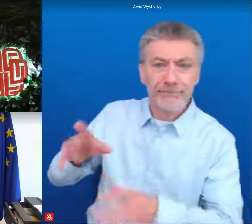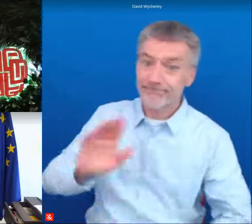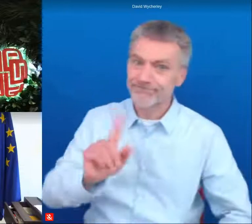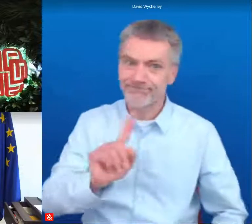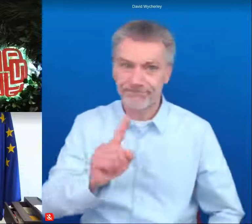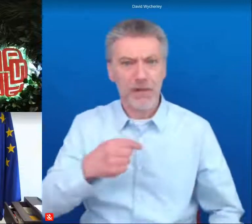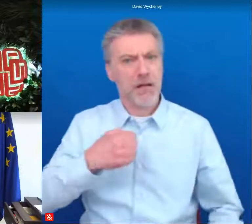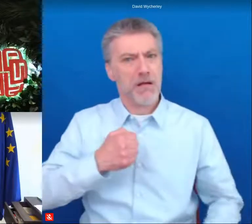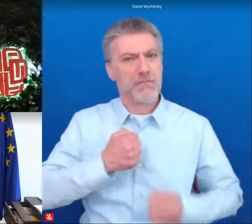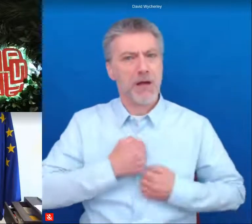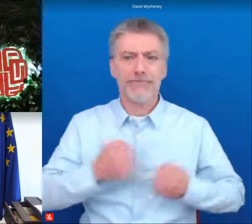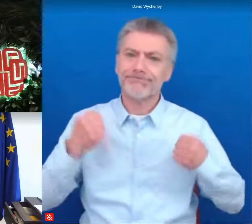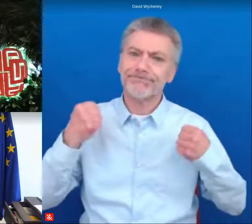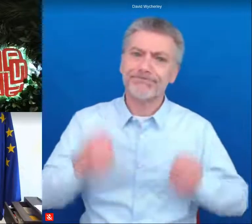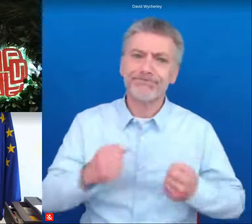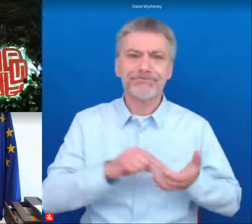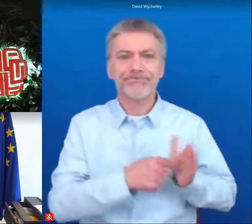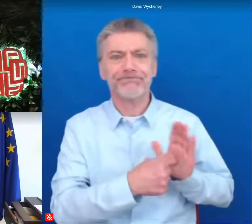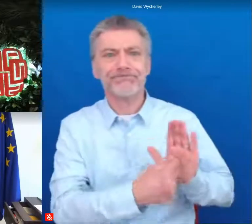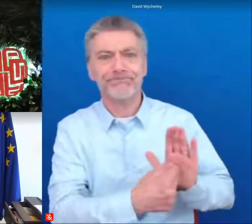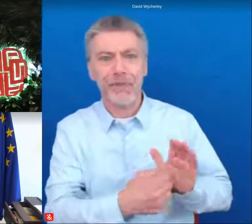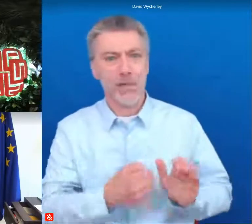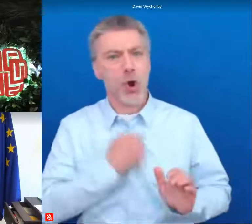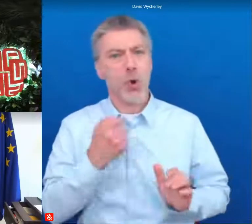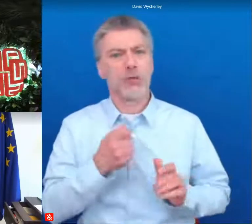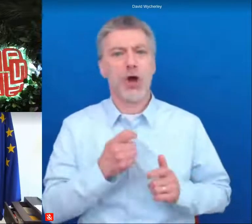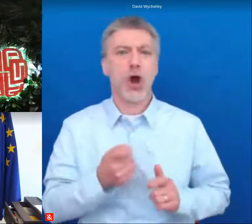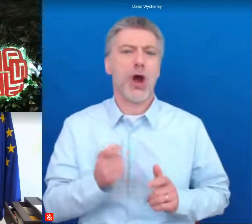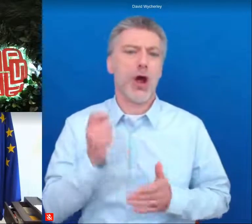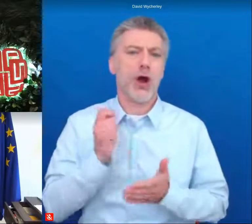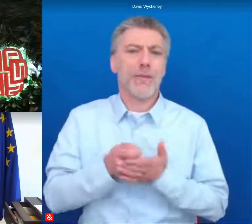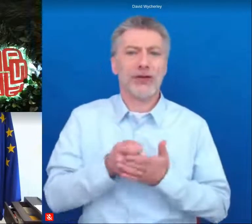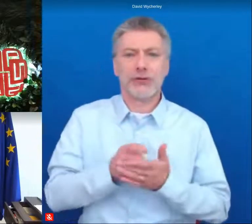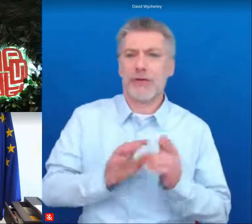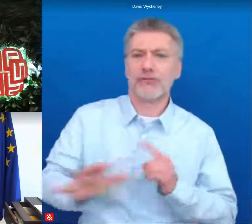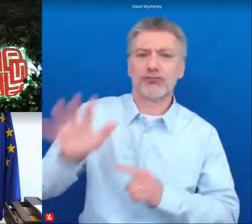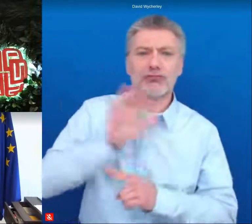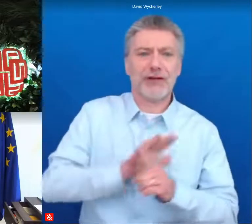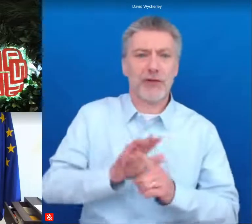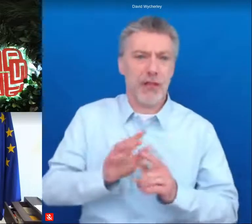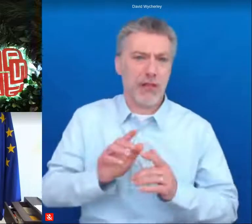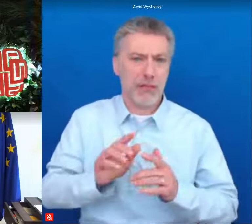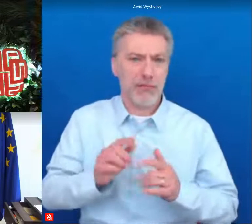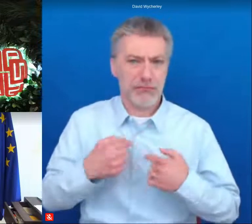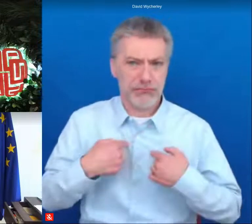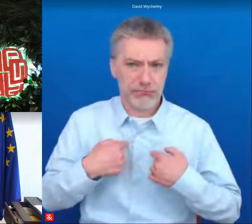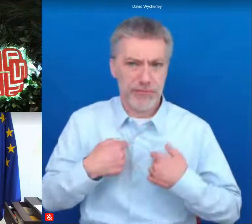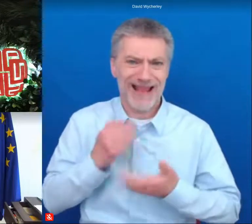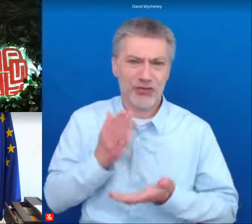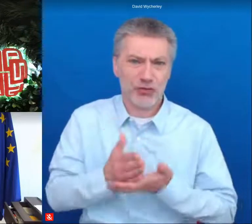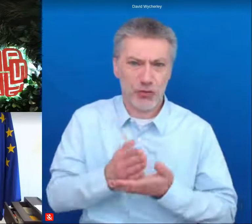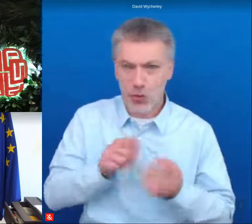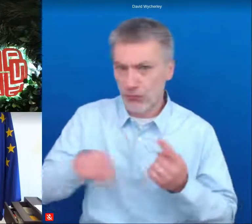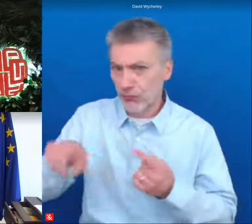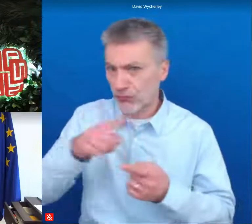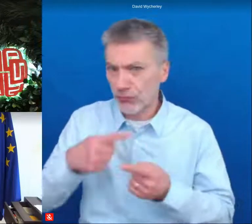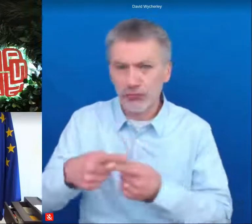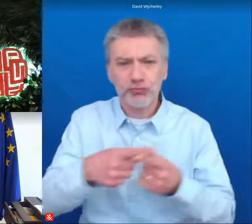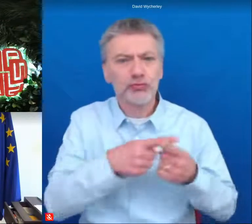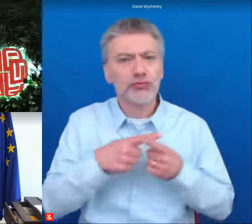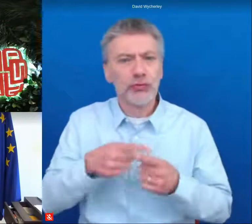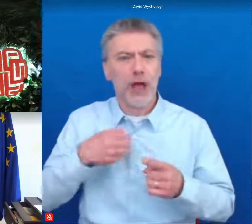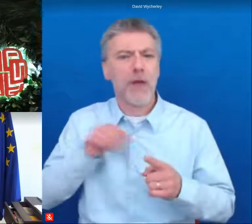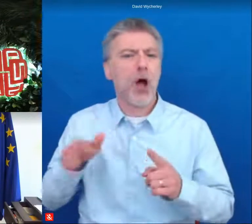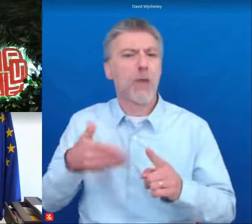following also namely as commissioner for regional policy and reforms and i am sure all of you share this objective